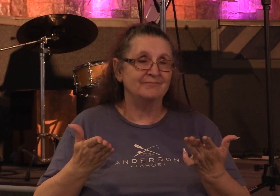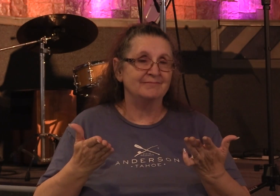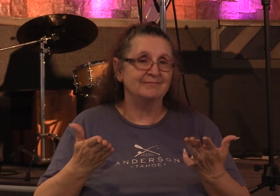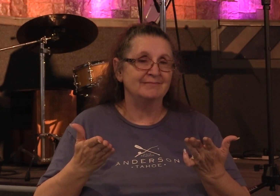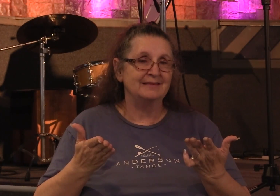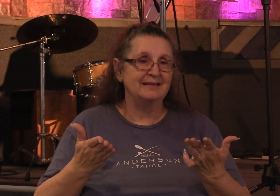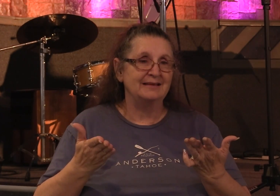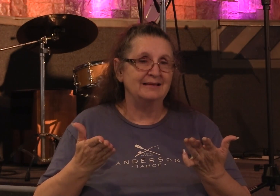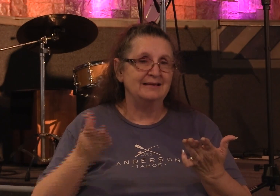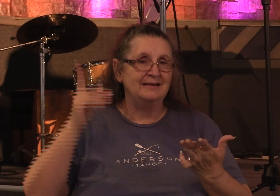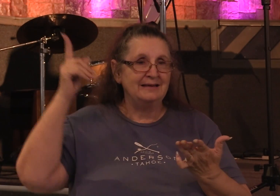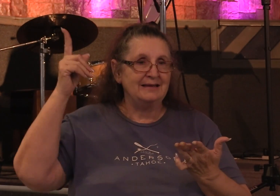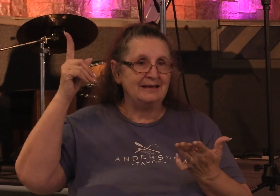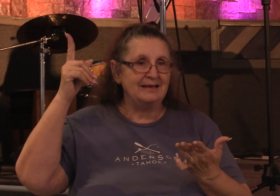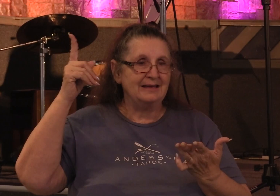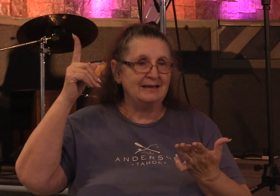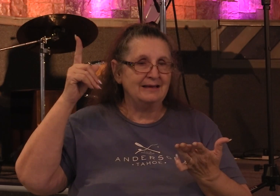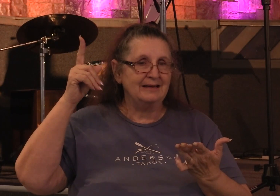and he's the one we need to be concerned about